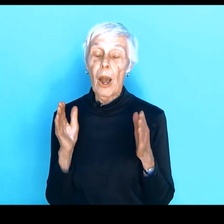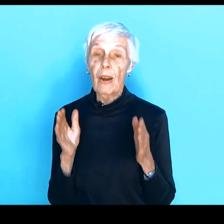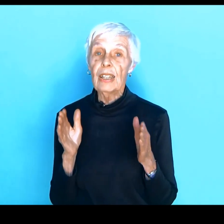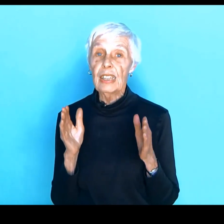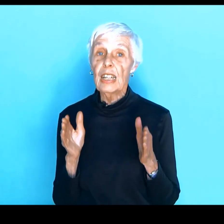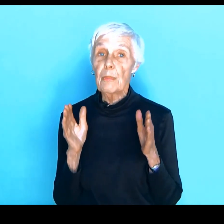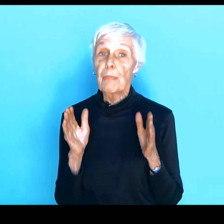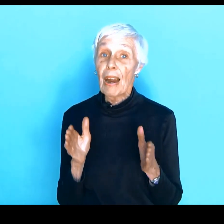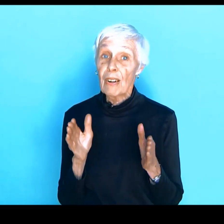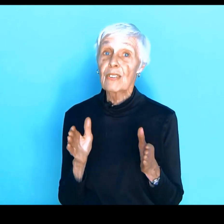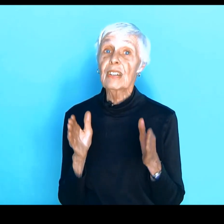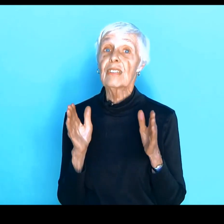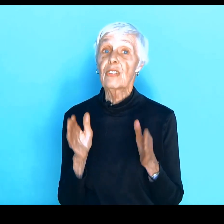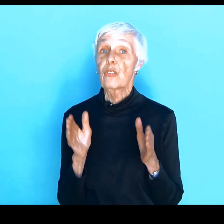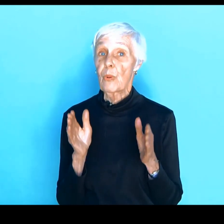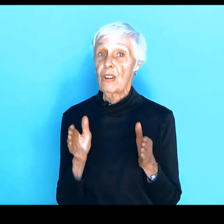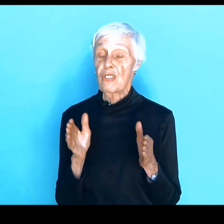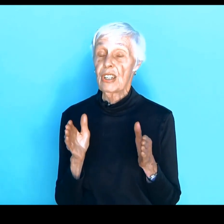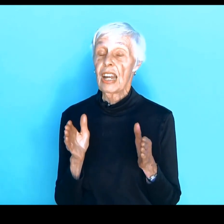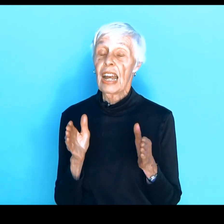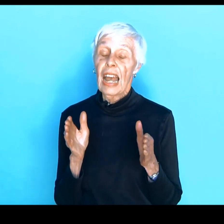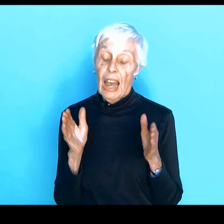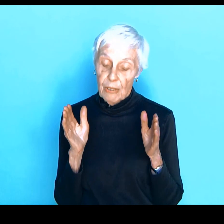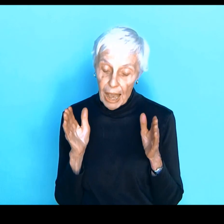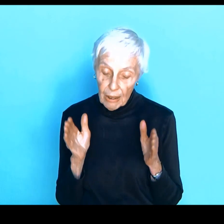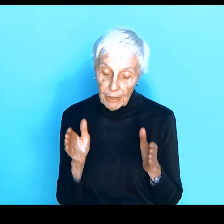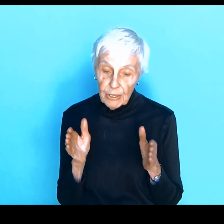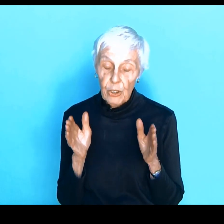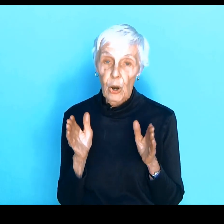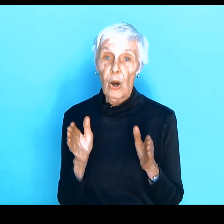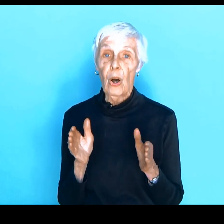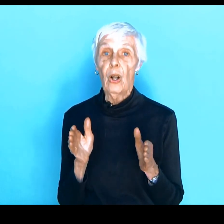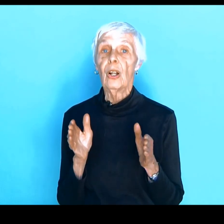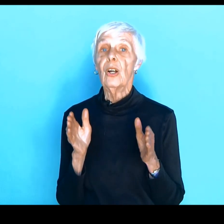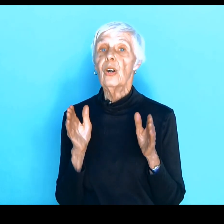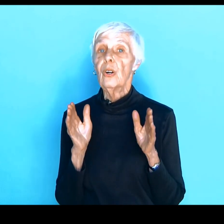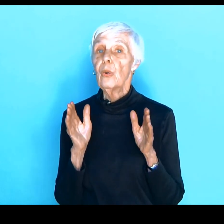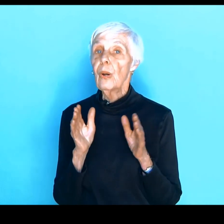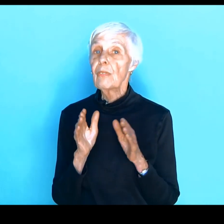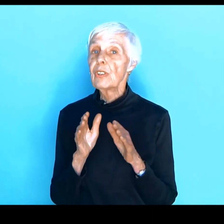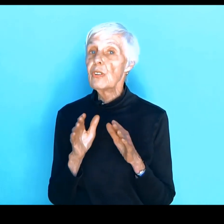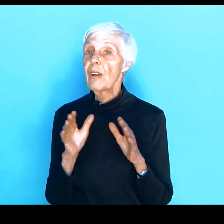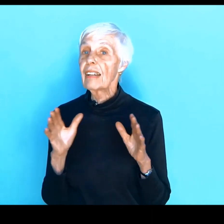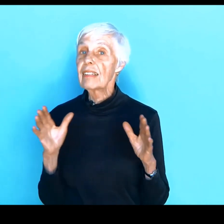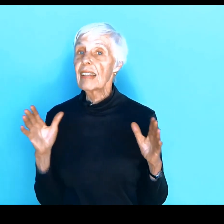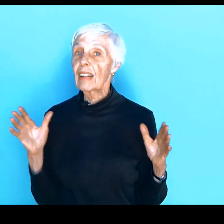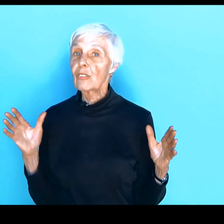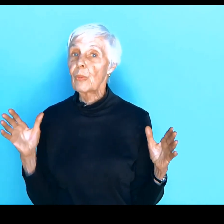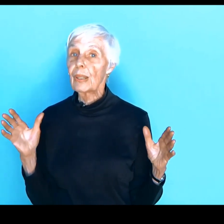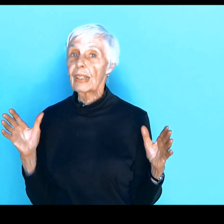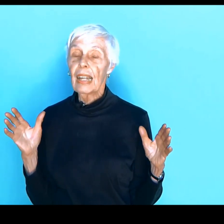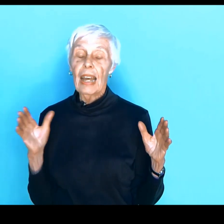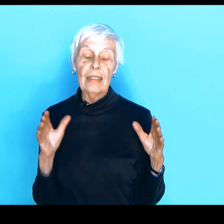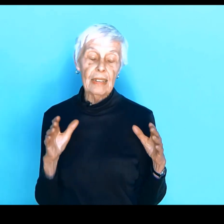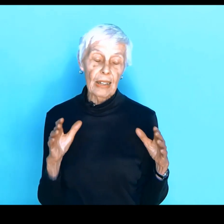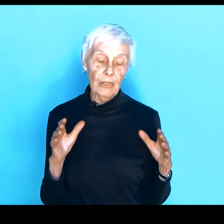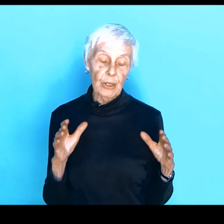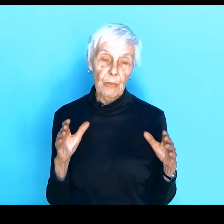are in the embarrassing situation of having to call whoever you've had sex with and tell them